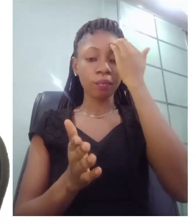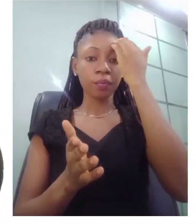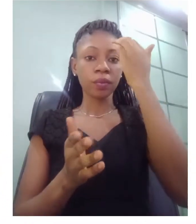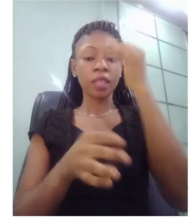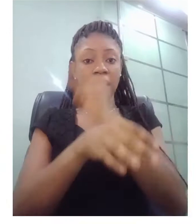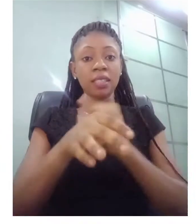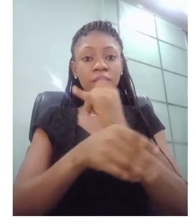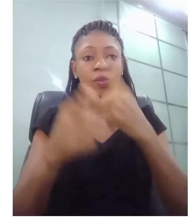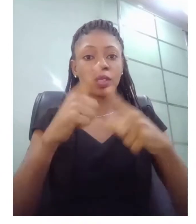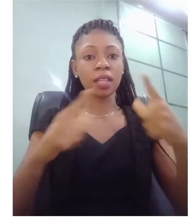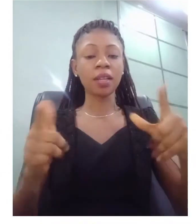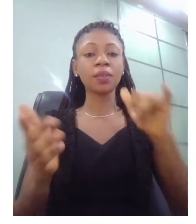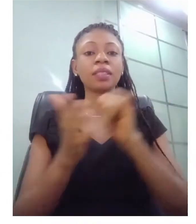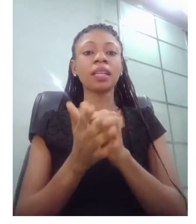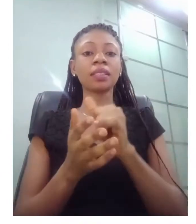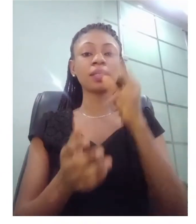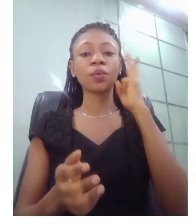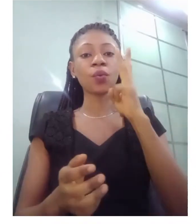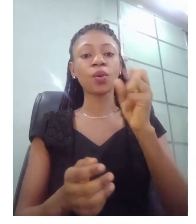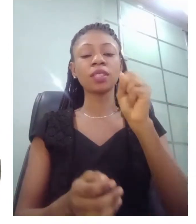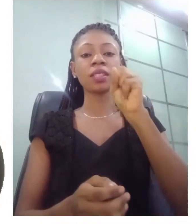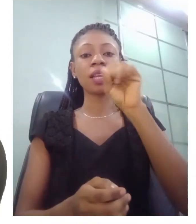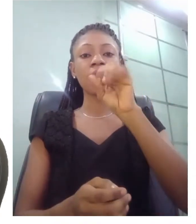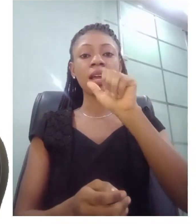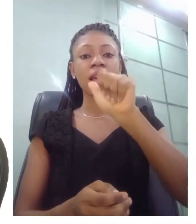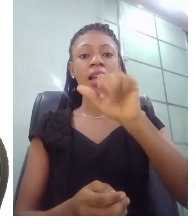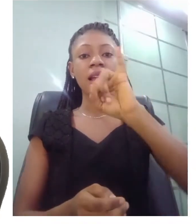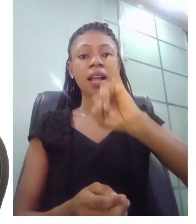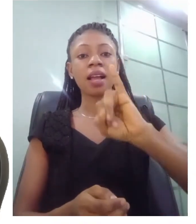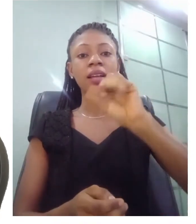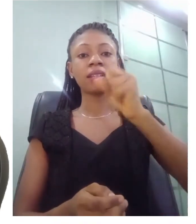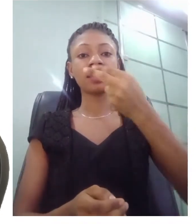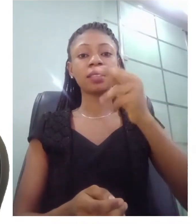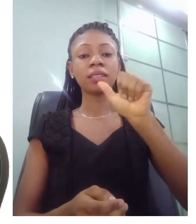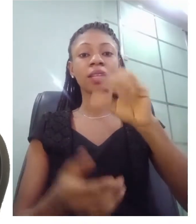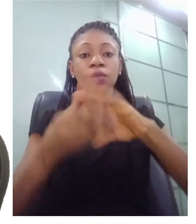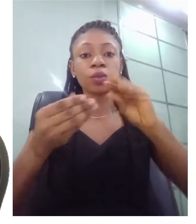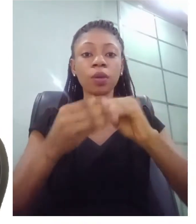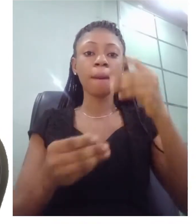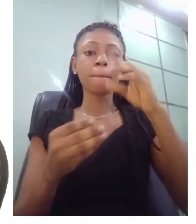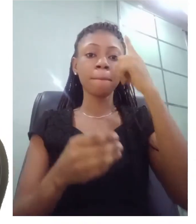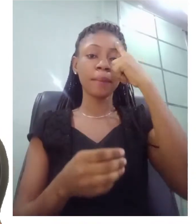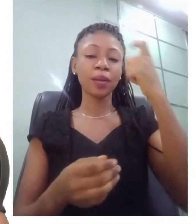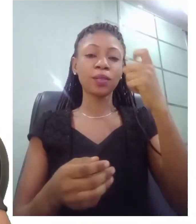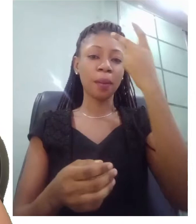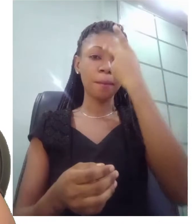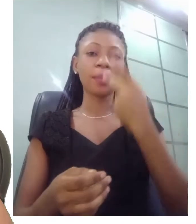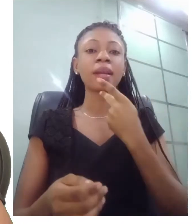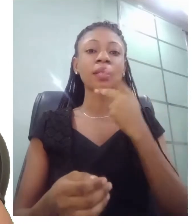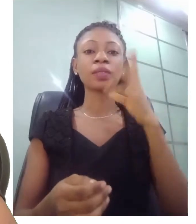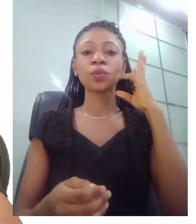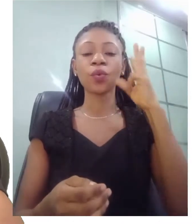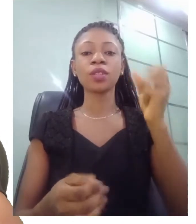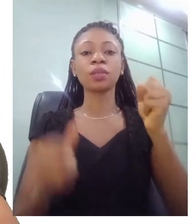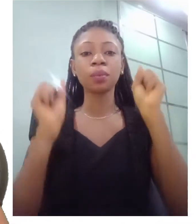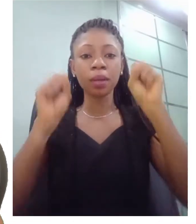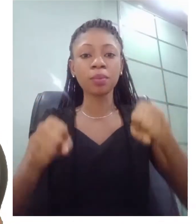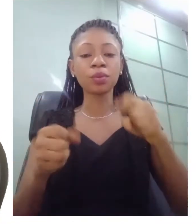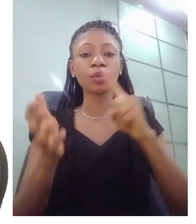Aisha's story because the parents were able to introduce her into the community as